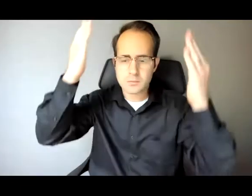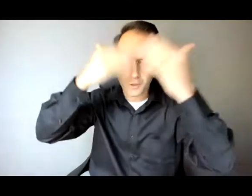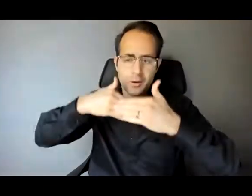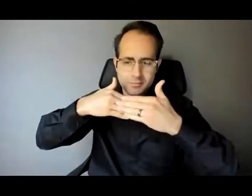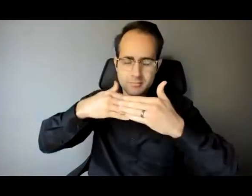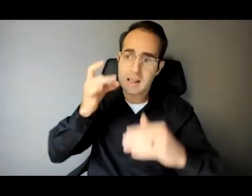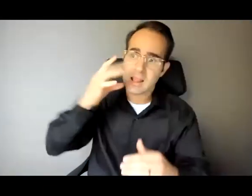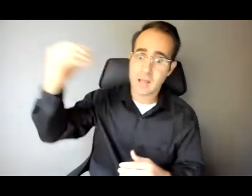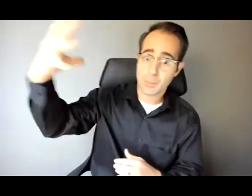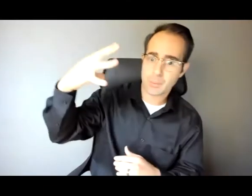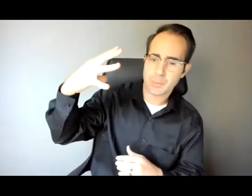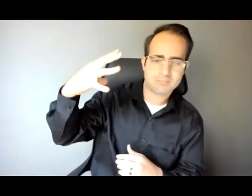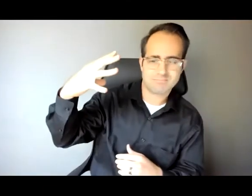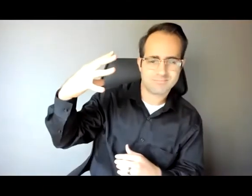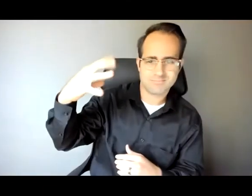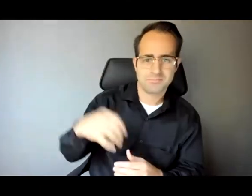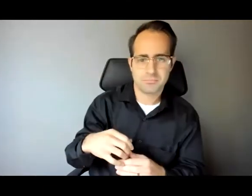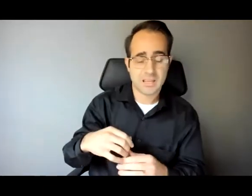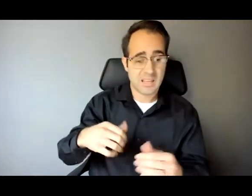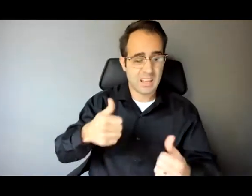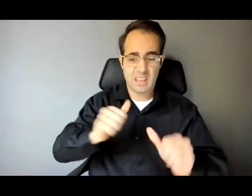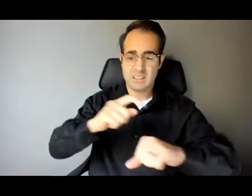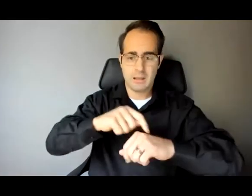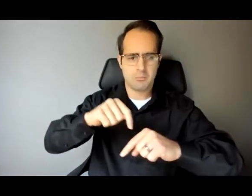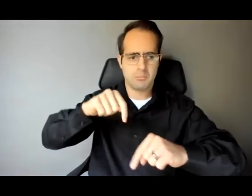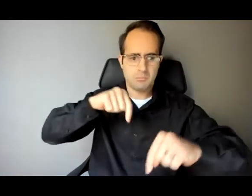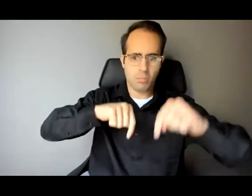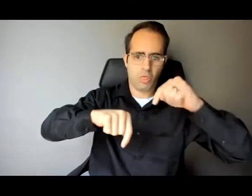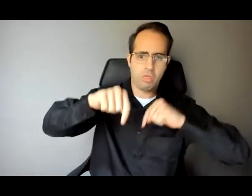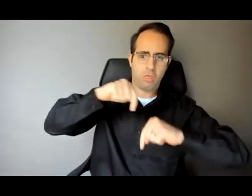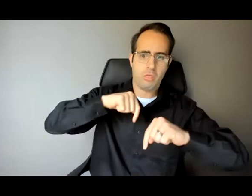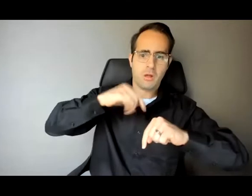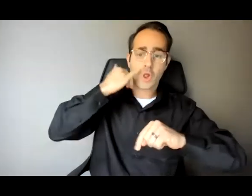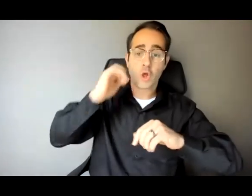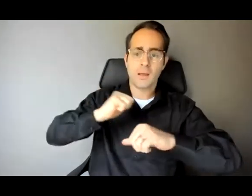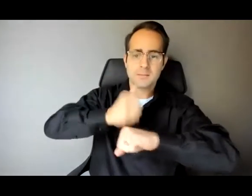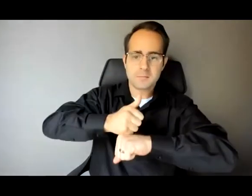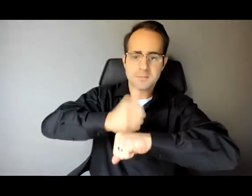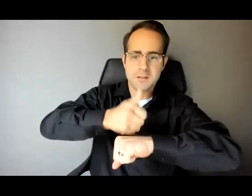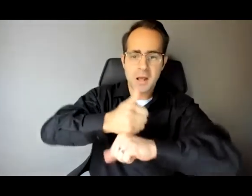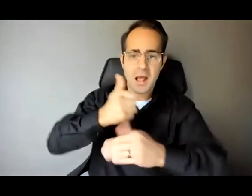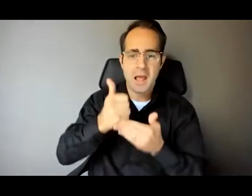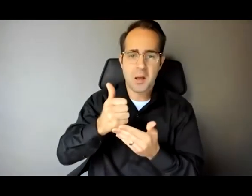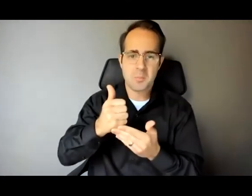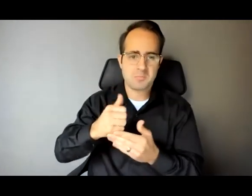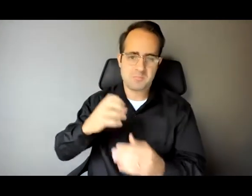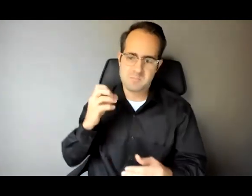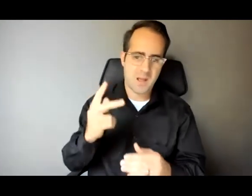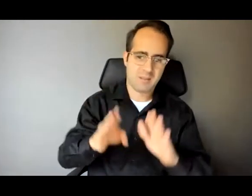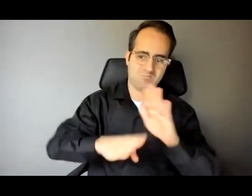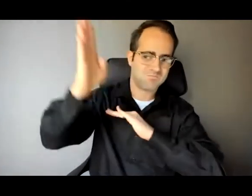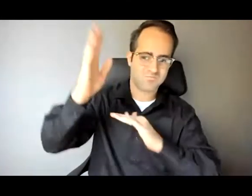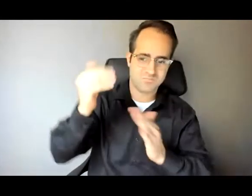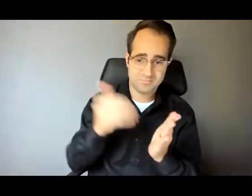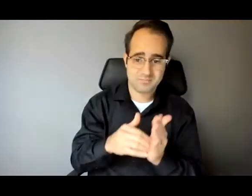setback is a setup for a comeback. So, here's the fuller version of my story, the good, the